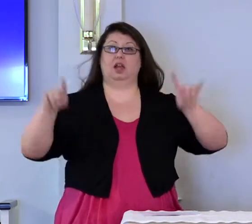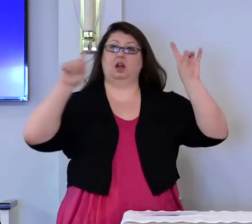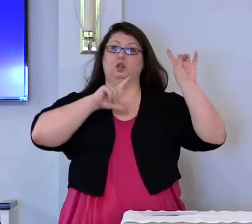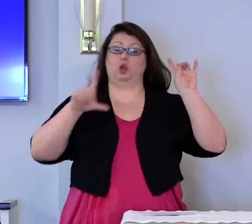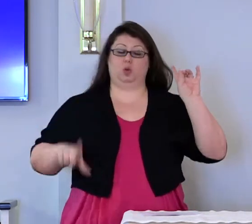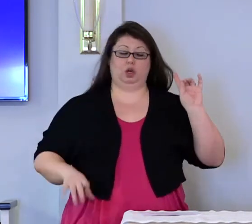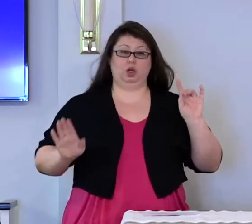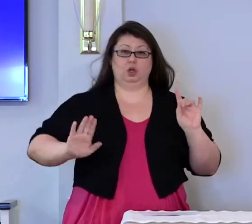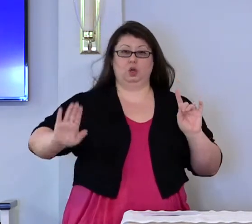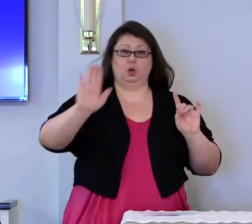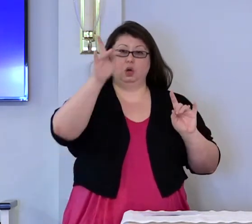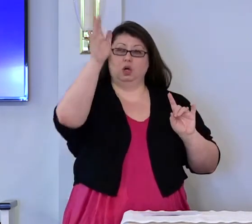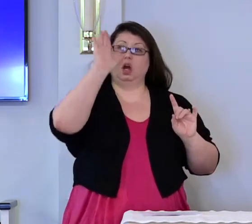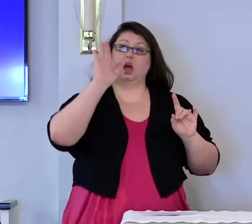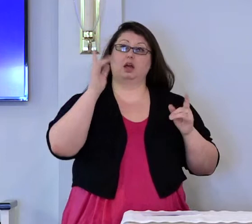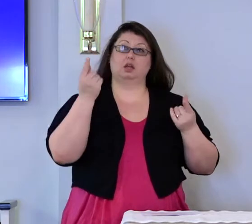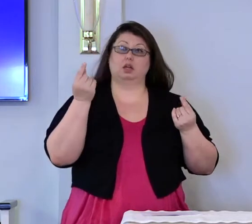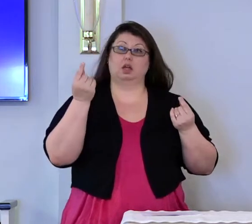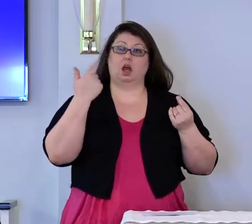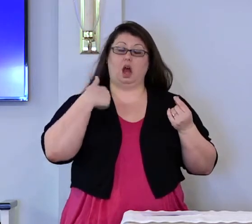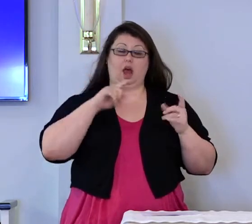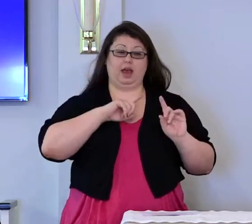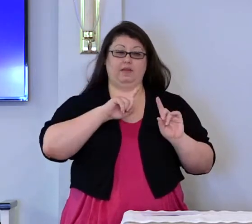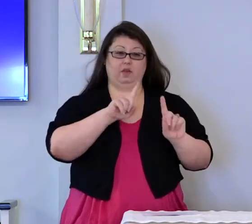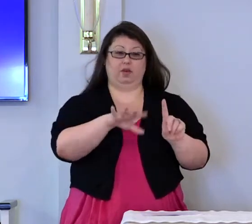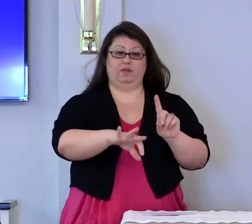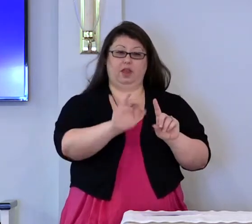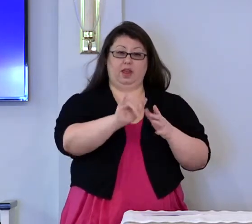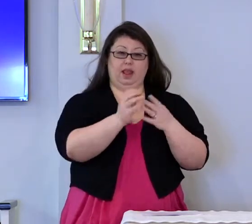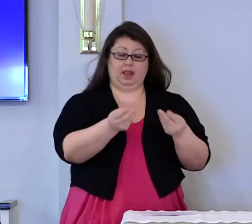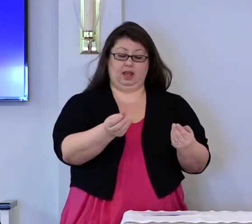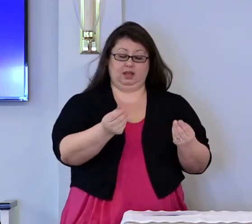God that I have come to that land.